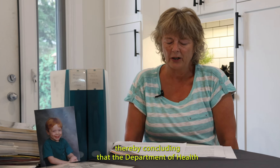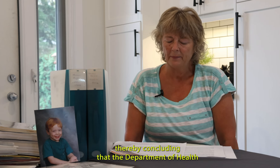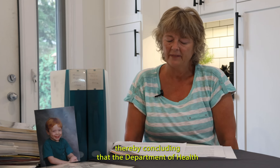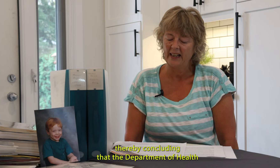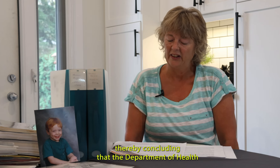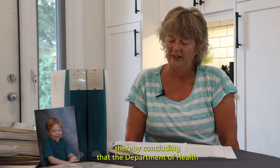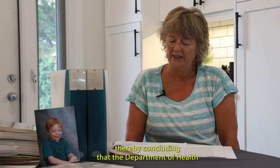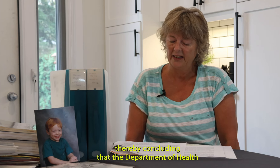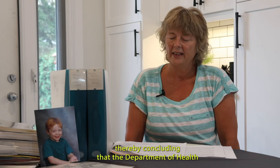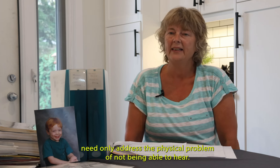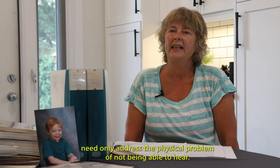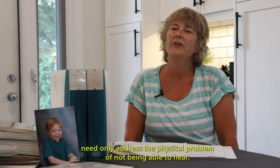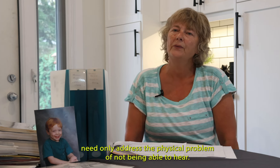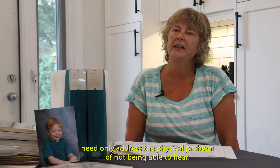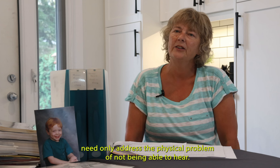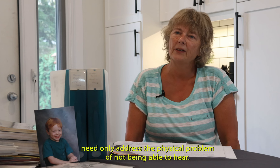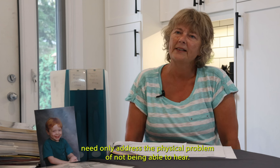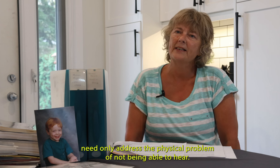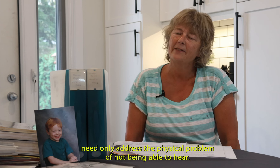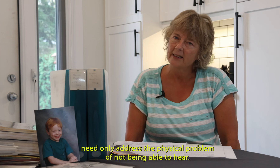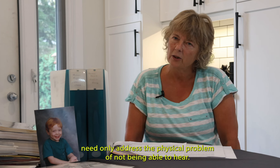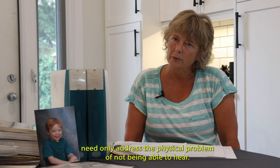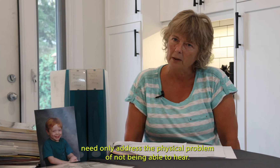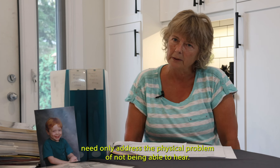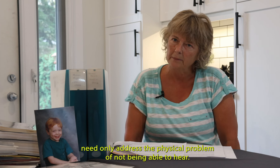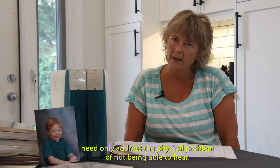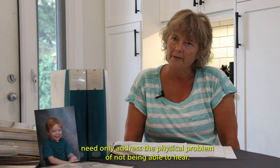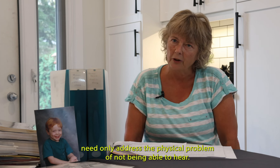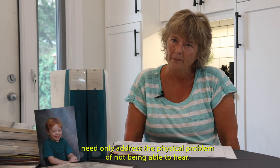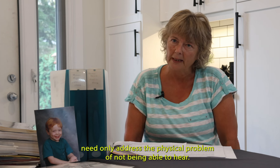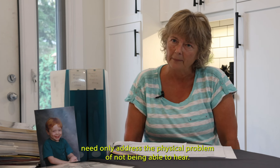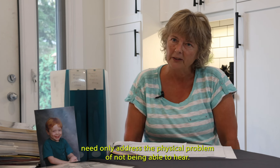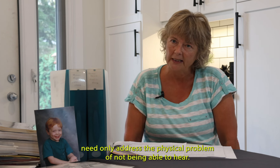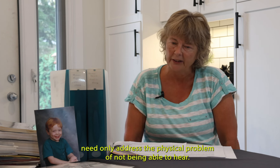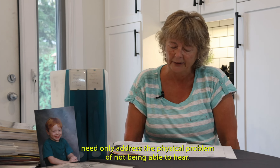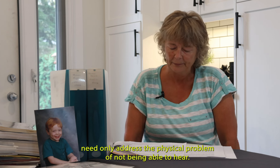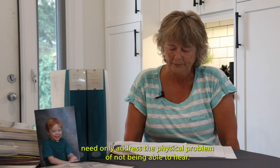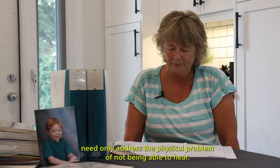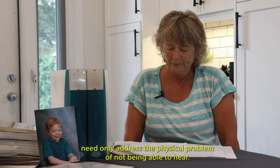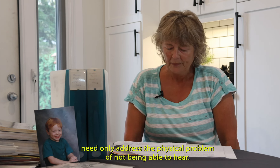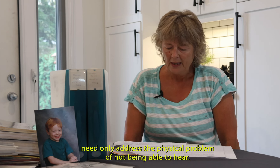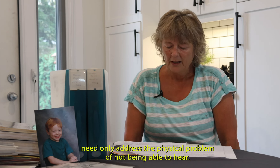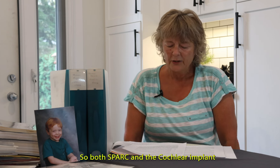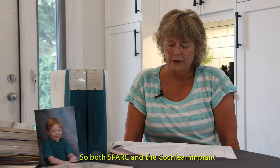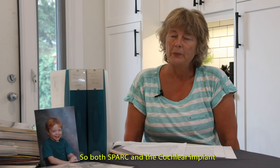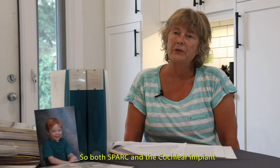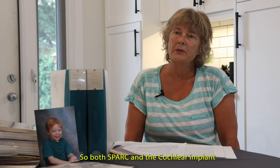Department of Health need only address the physical problem of not being able to hear. So both